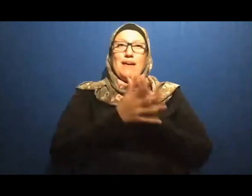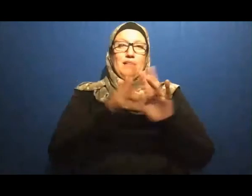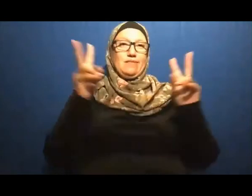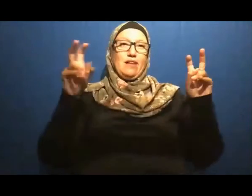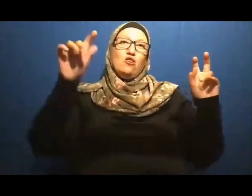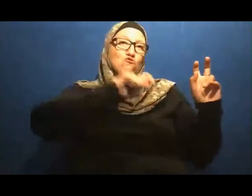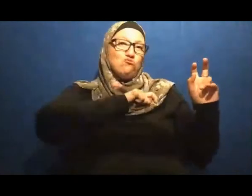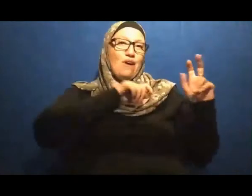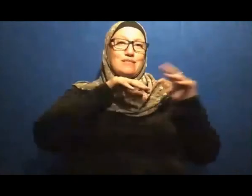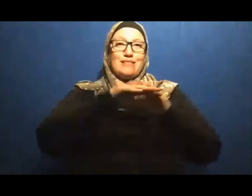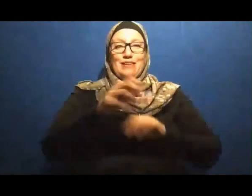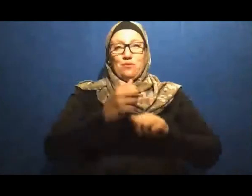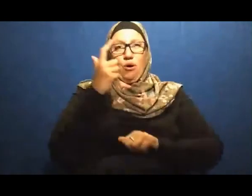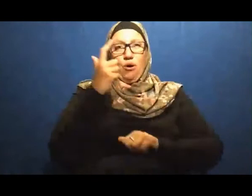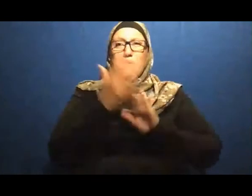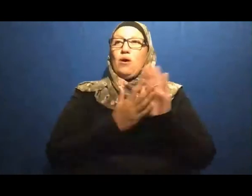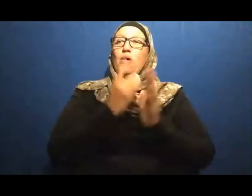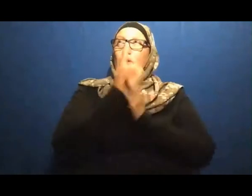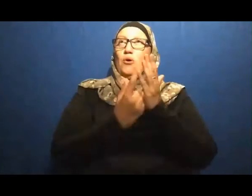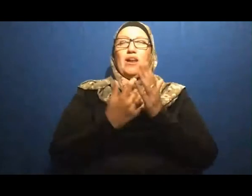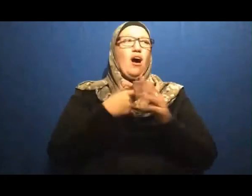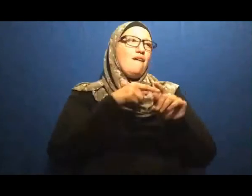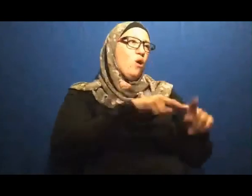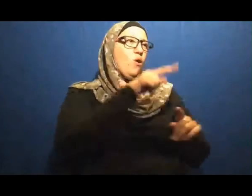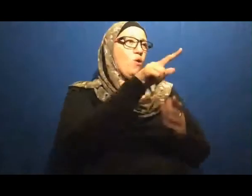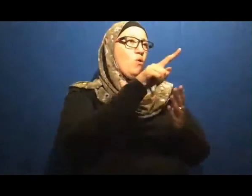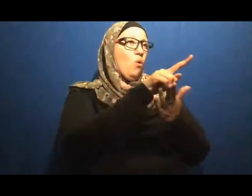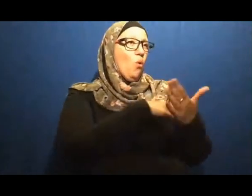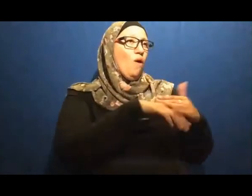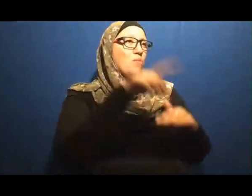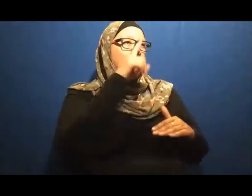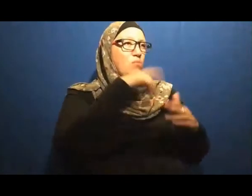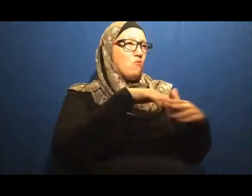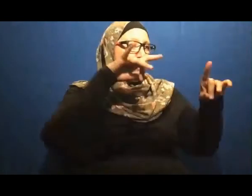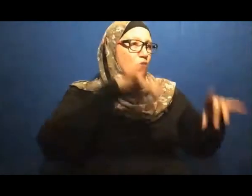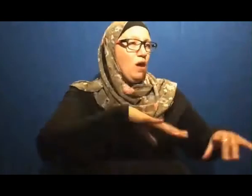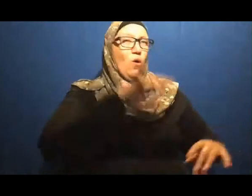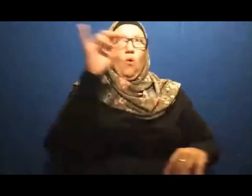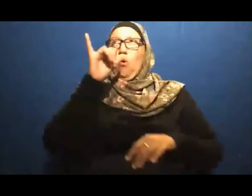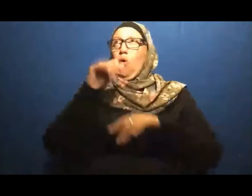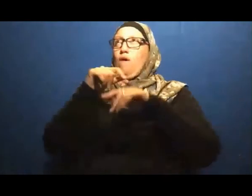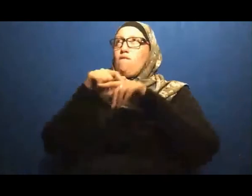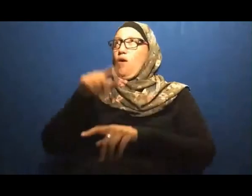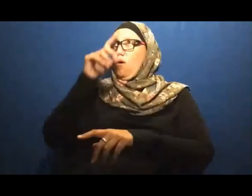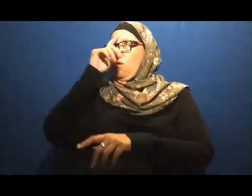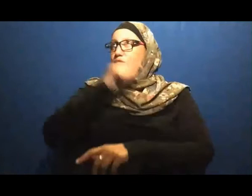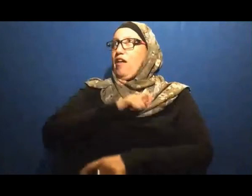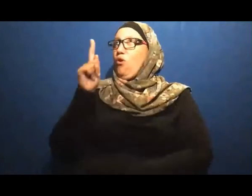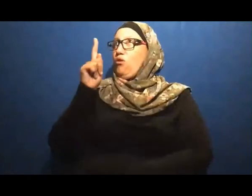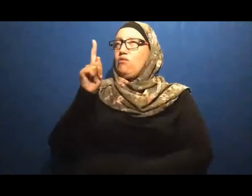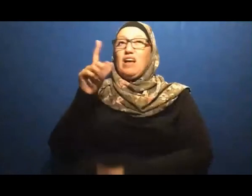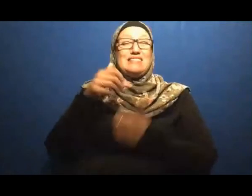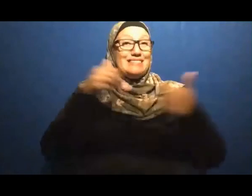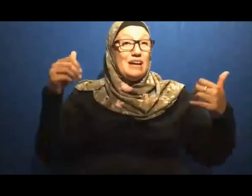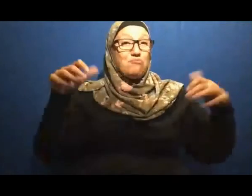either Do the Follow the hygienic rules Or have faith in God They are together They are not separated From each other Now